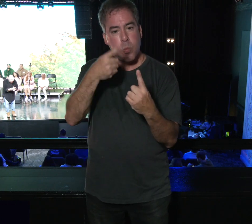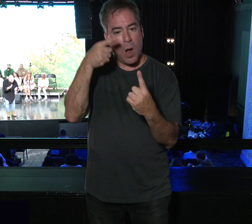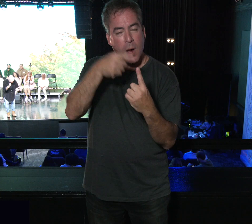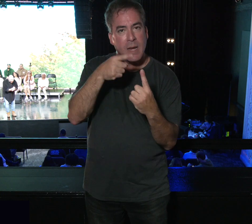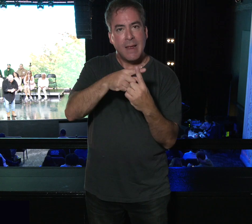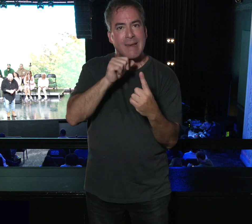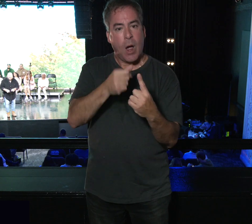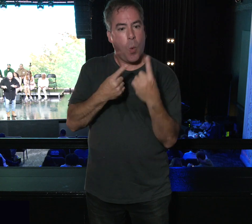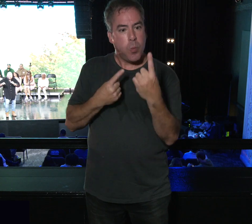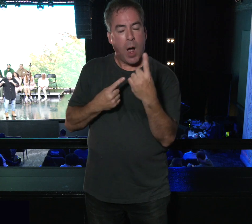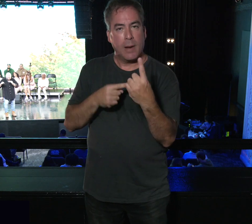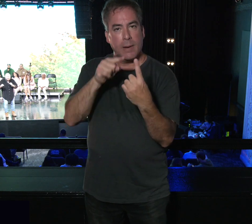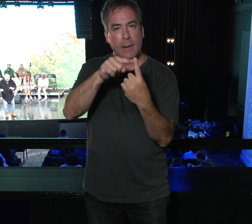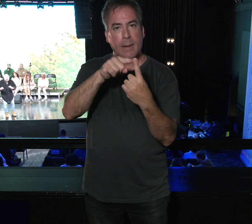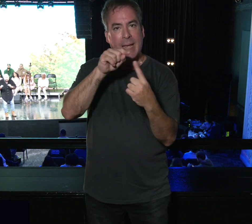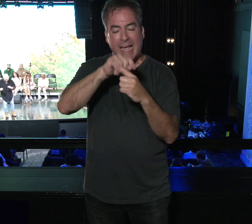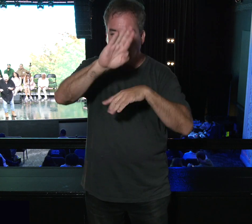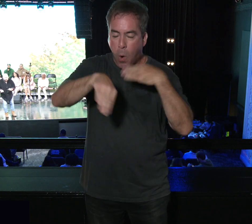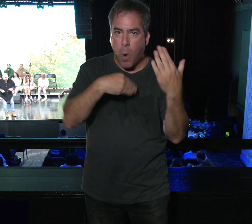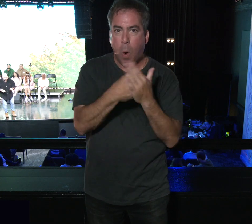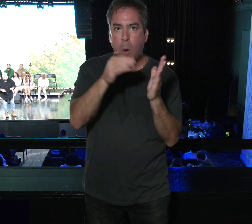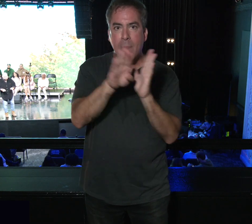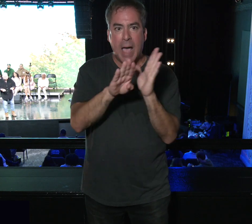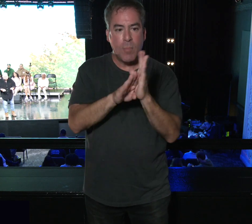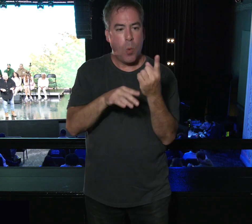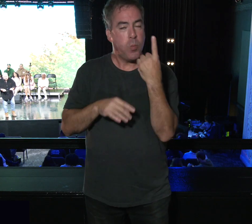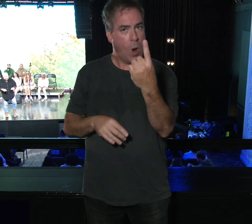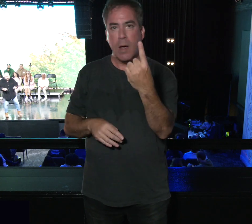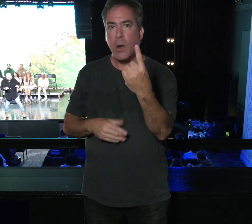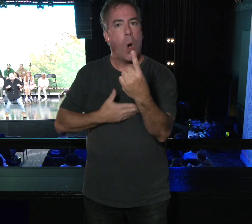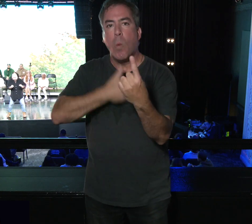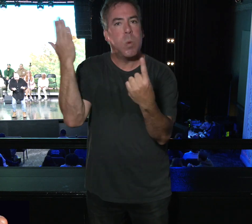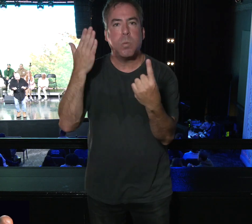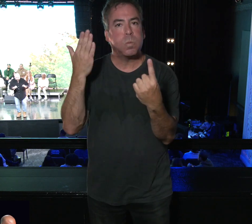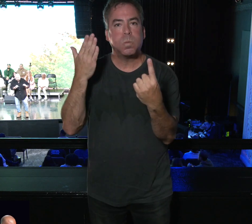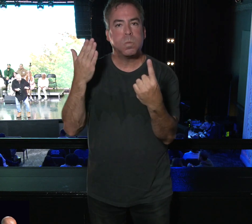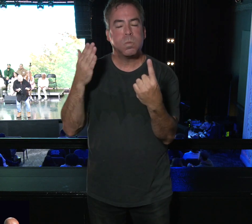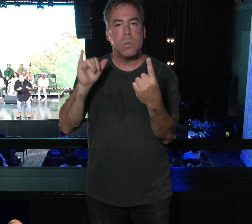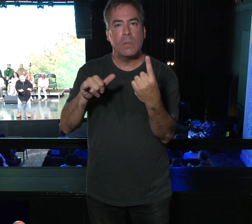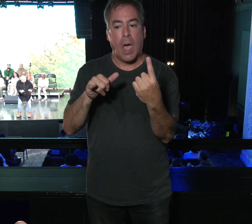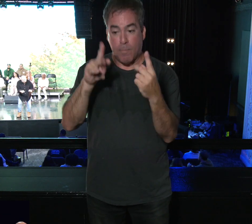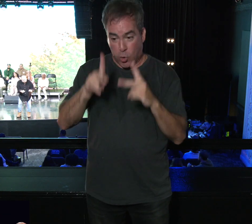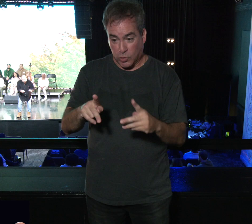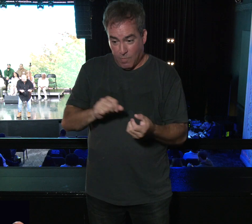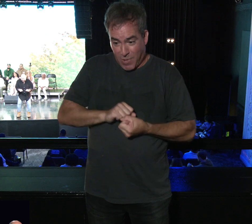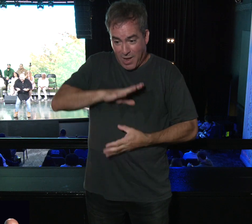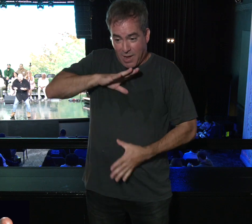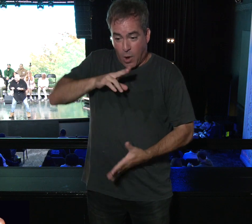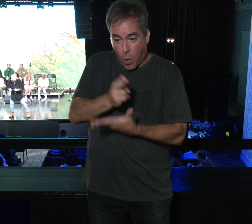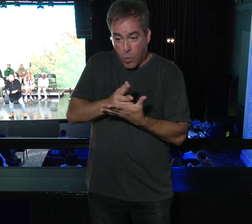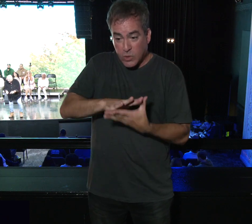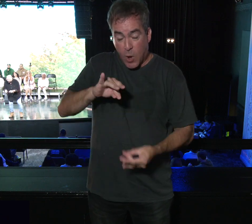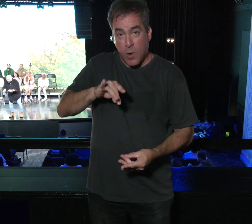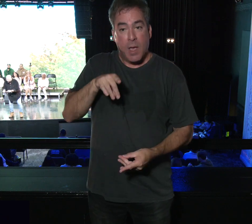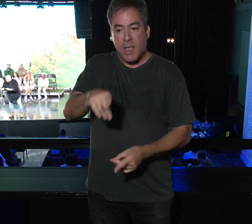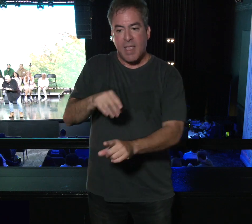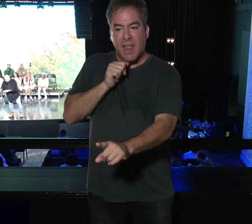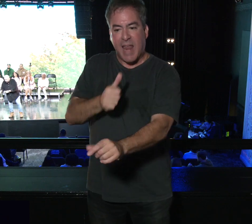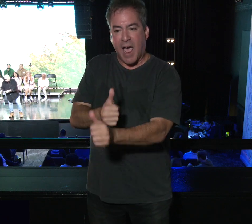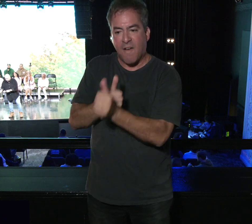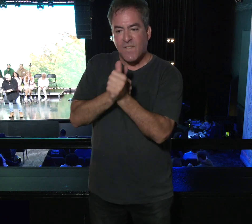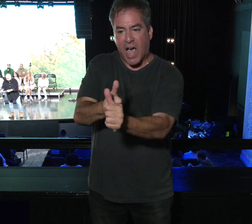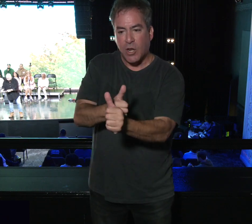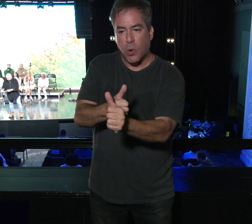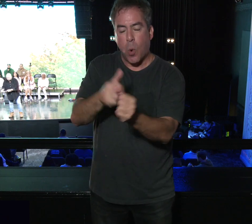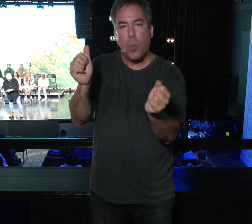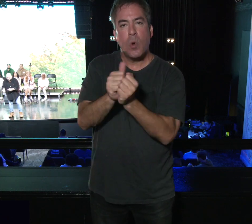not one place in the entire Bible that someone is filled with the Holy Spirit and is not followed by